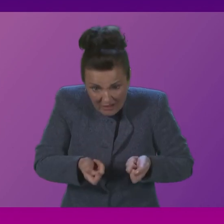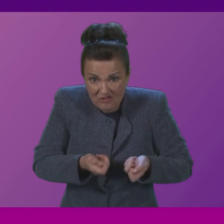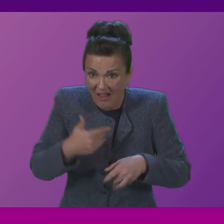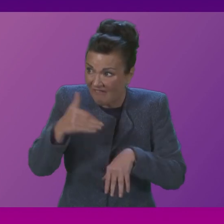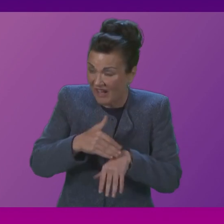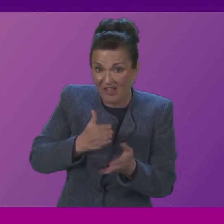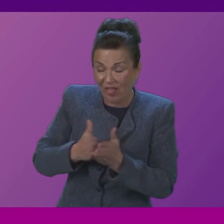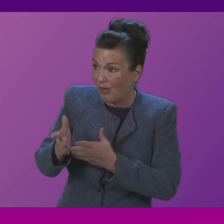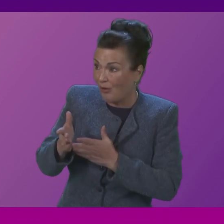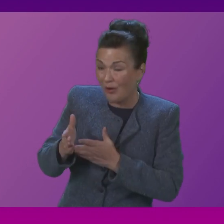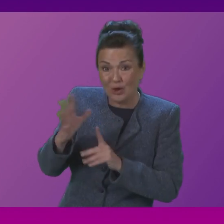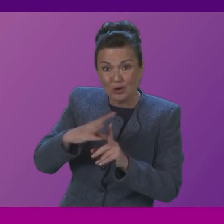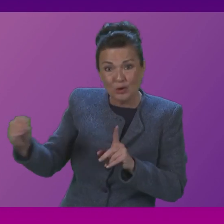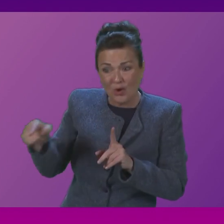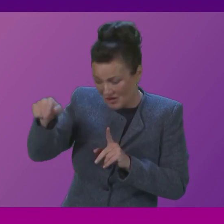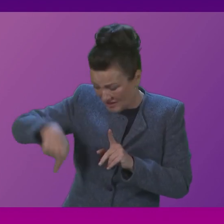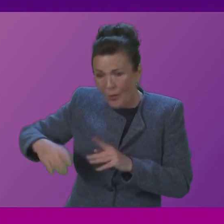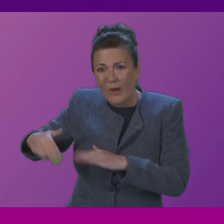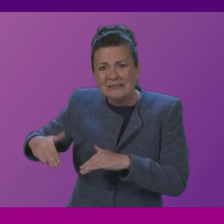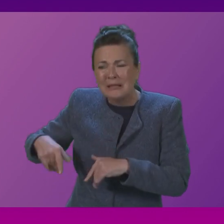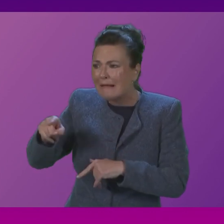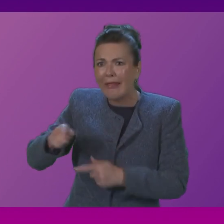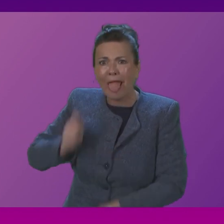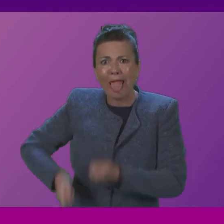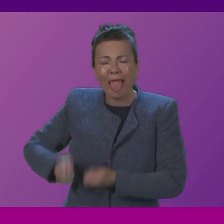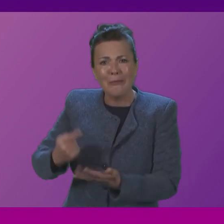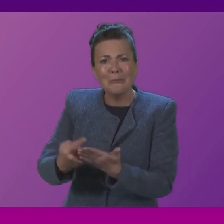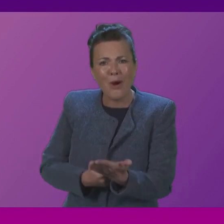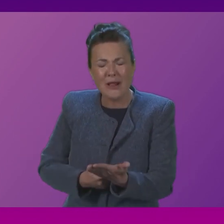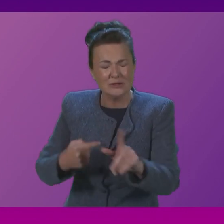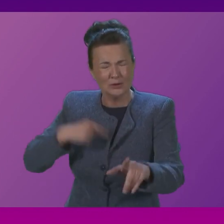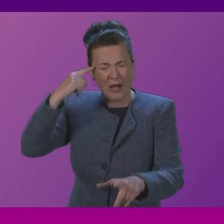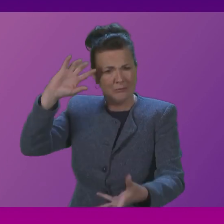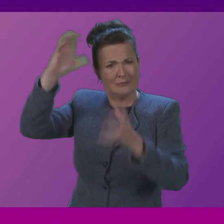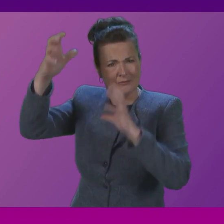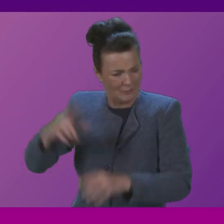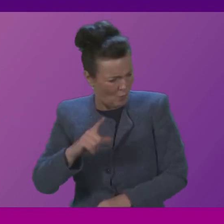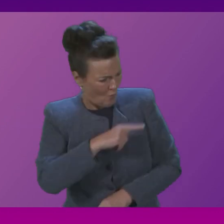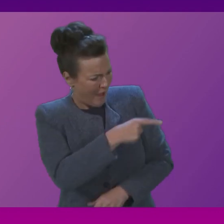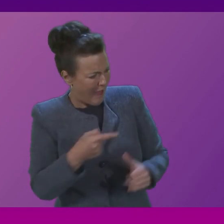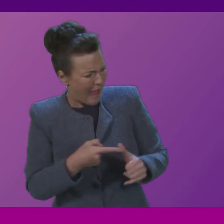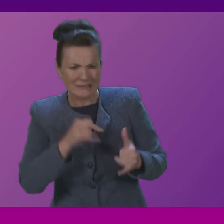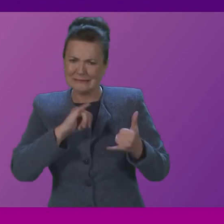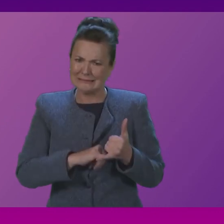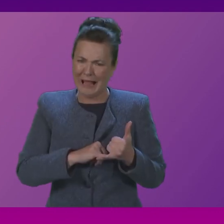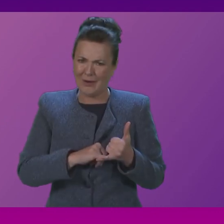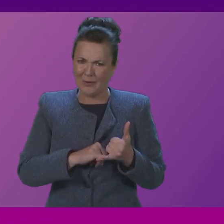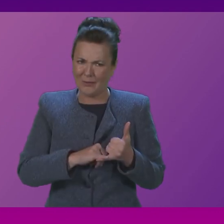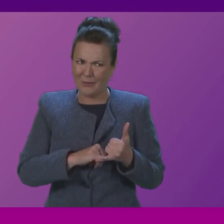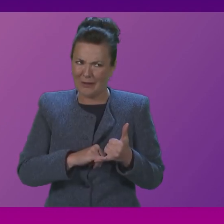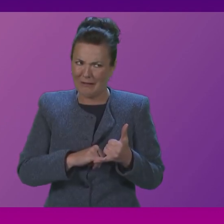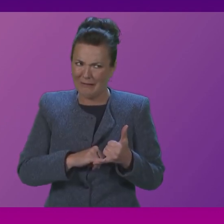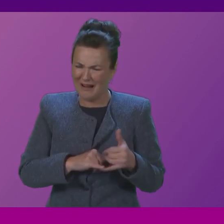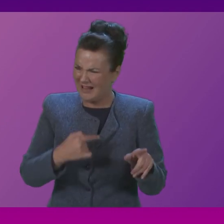Westminster. He can recognise that. I just am left wondering why Anna Sarwar, instead of making sure that people